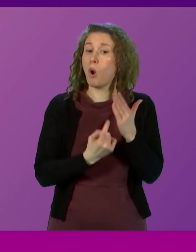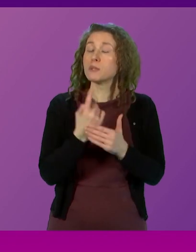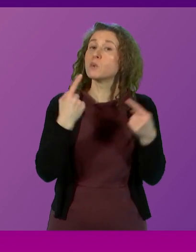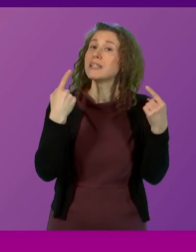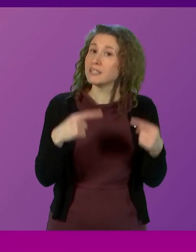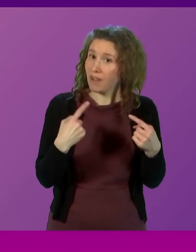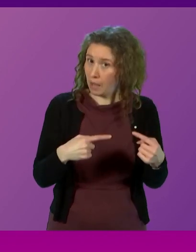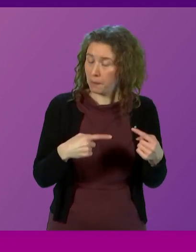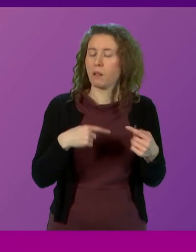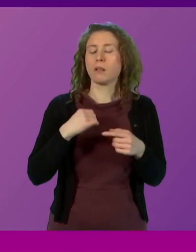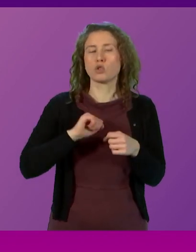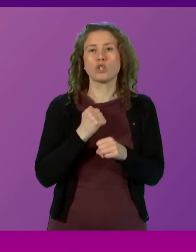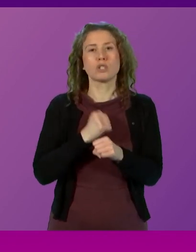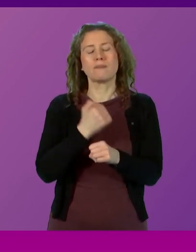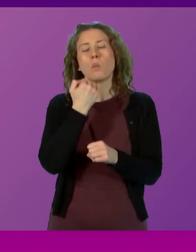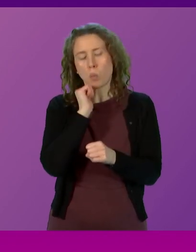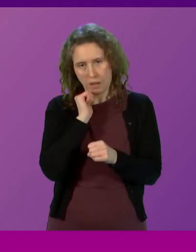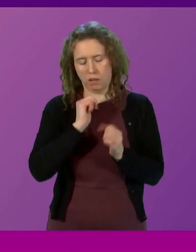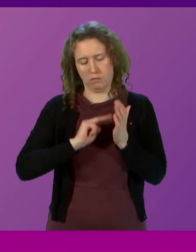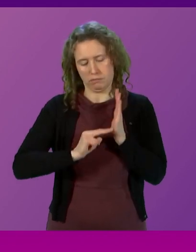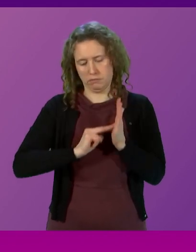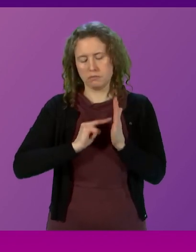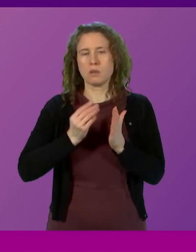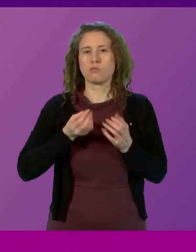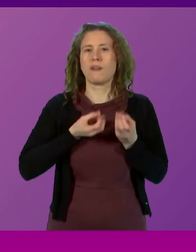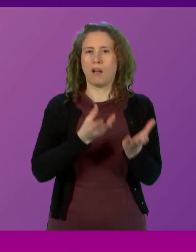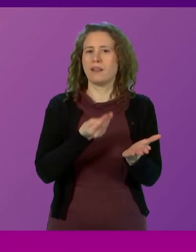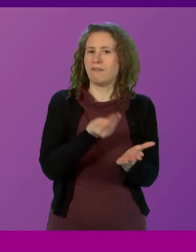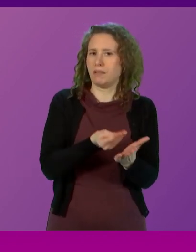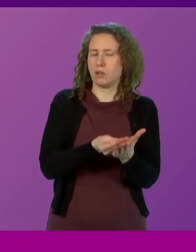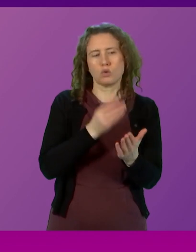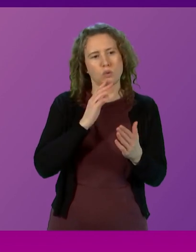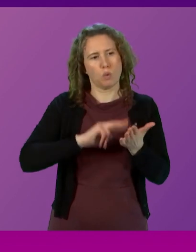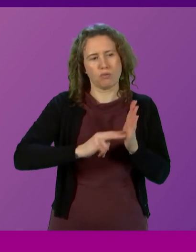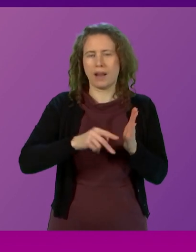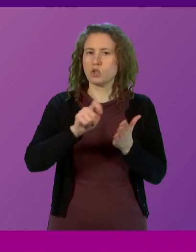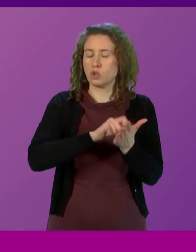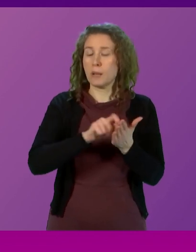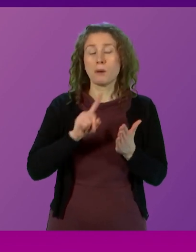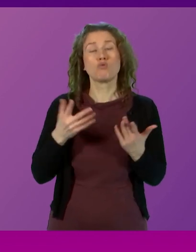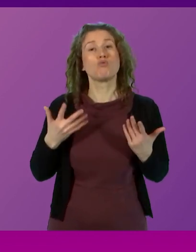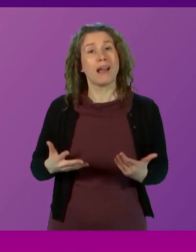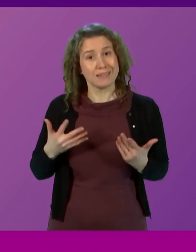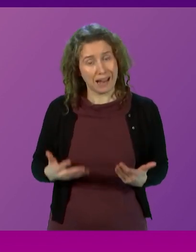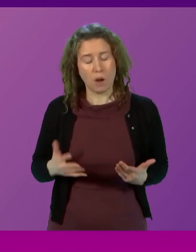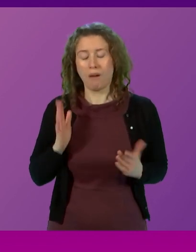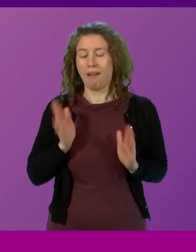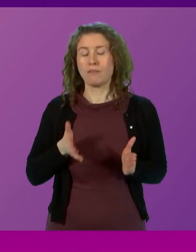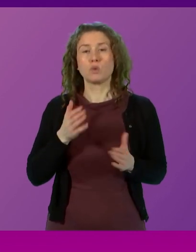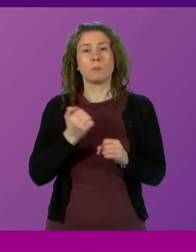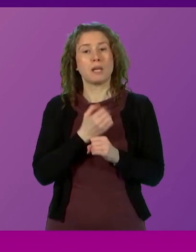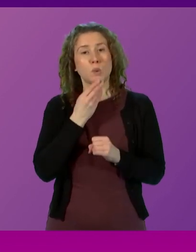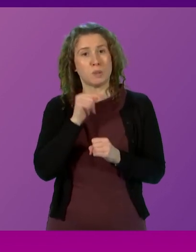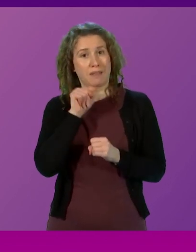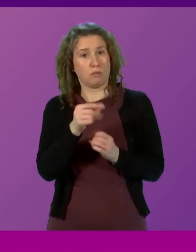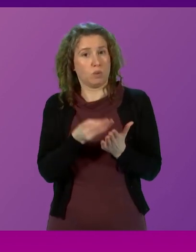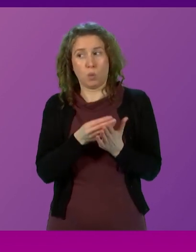available, the Scottish Government will make financial provisions for that to happen. However, at this moment, I must make full use of the